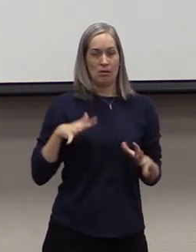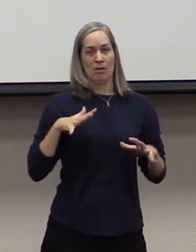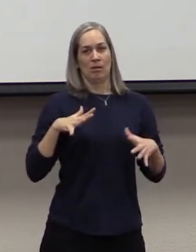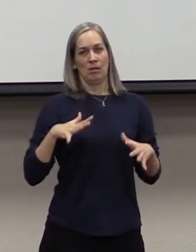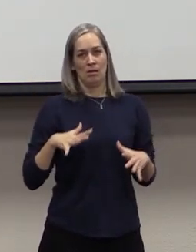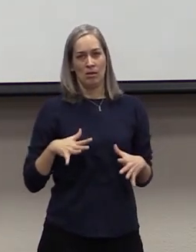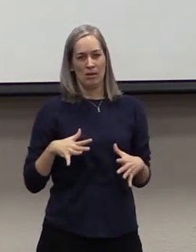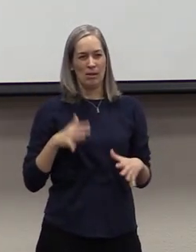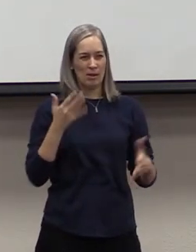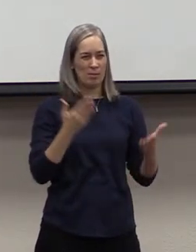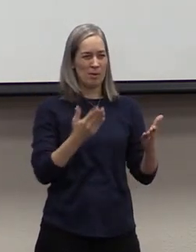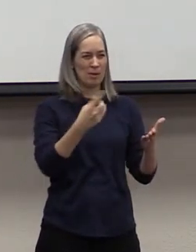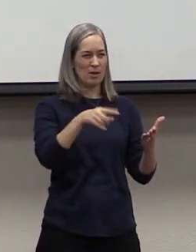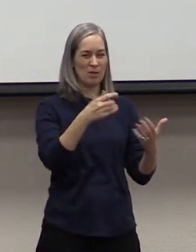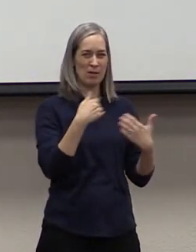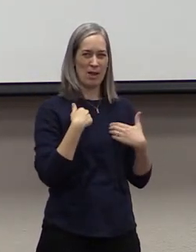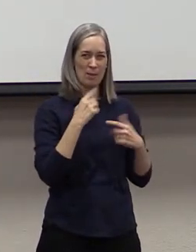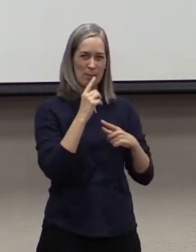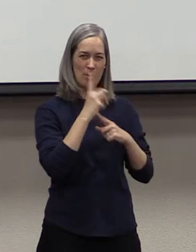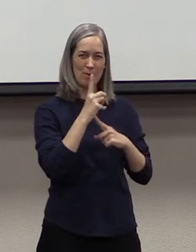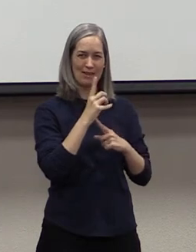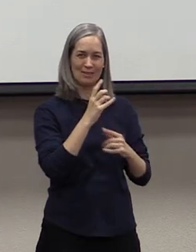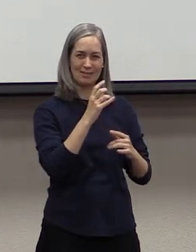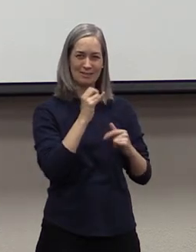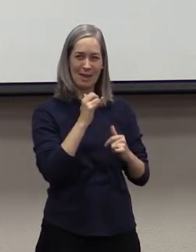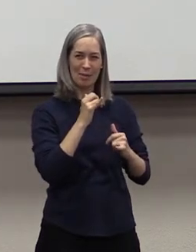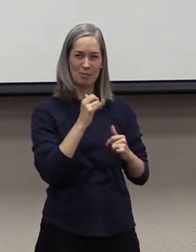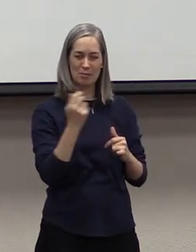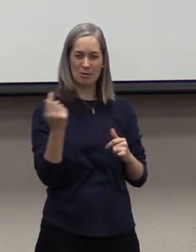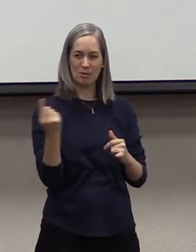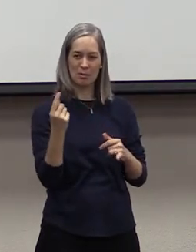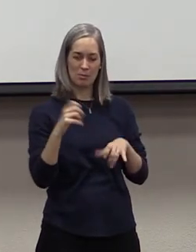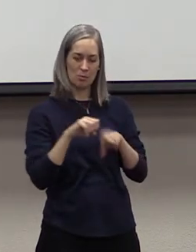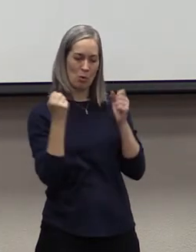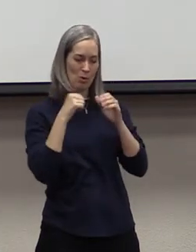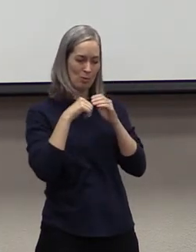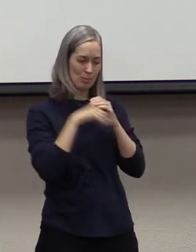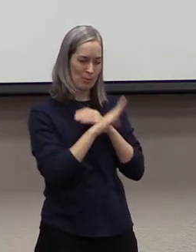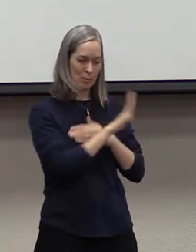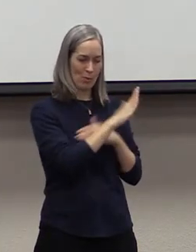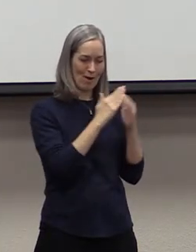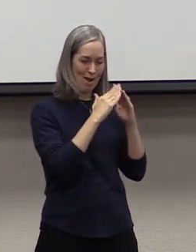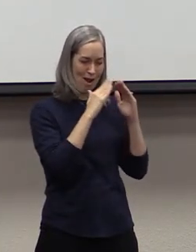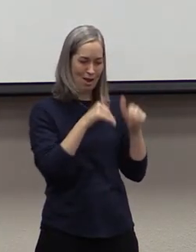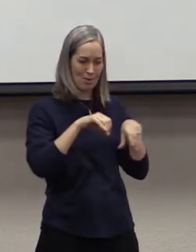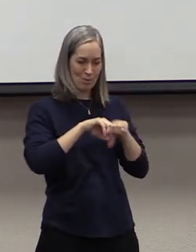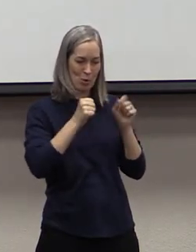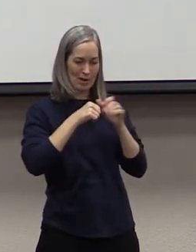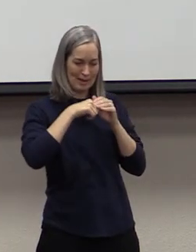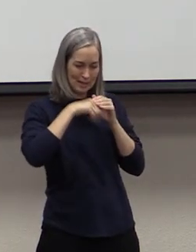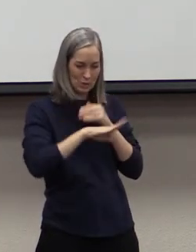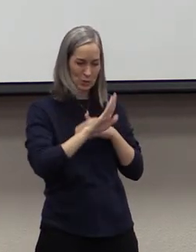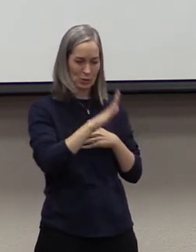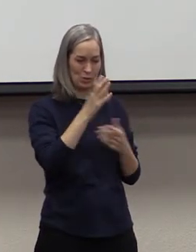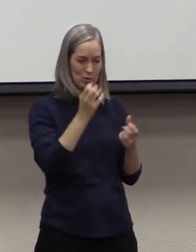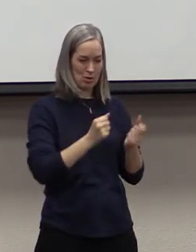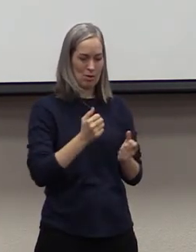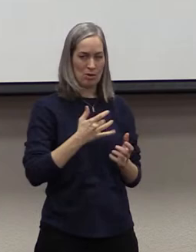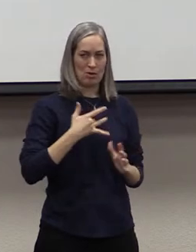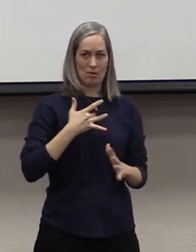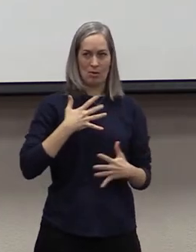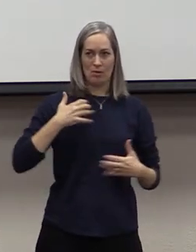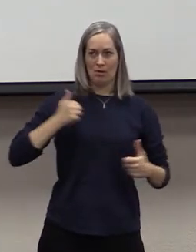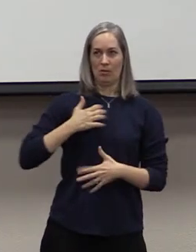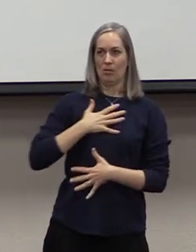And maybe you've had a moment like that, where somebody has broken into your house or your car, and there is just this